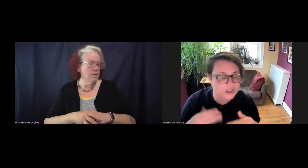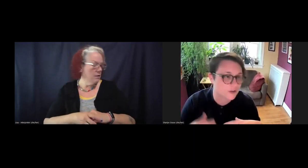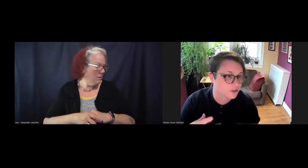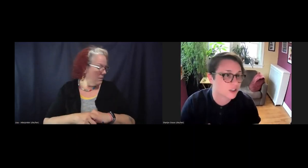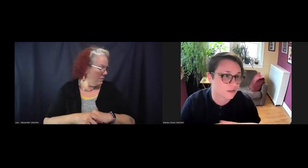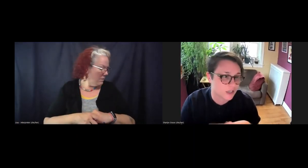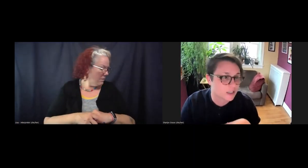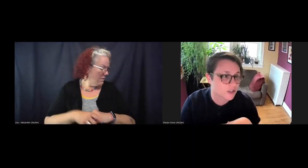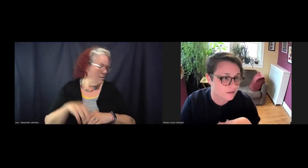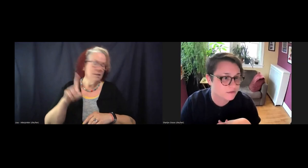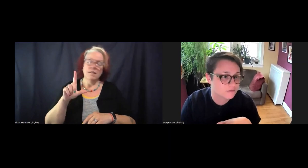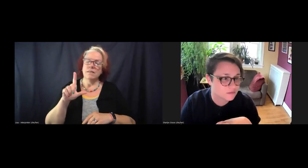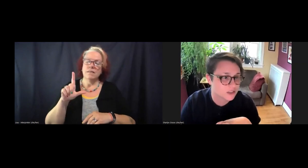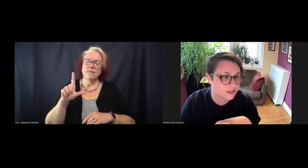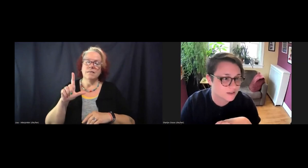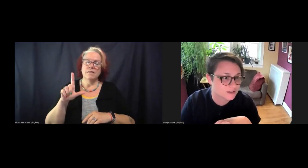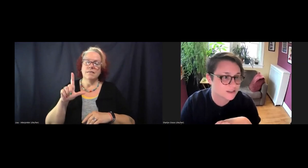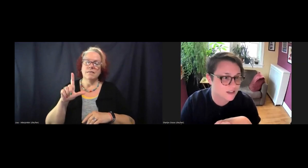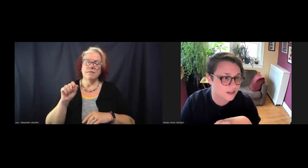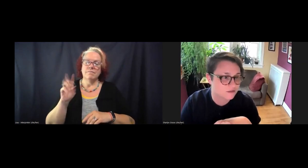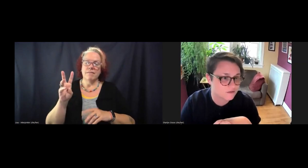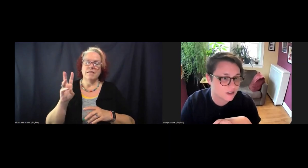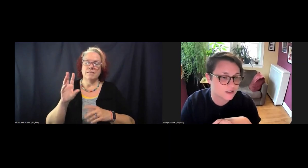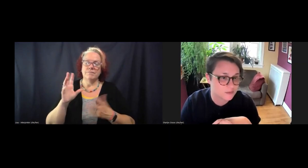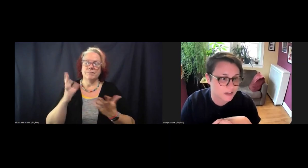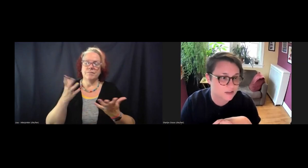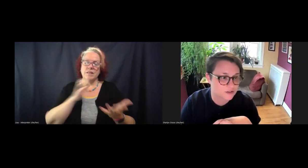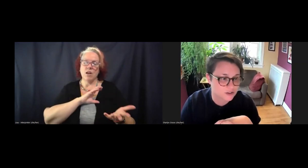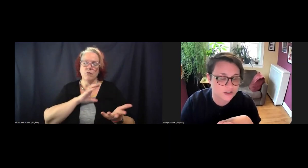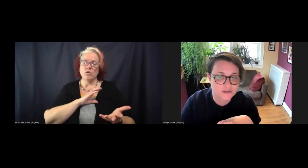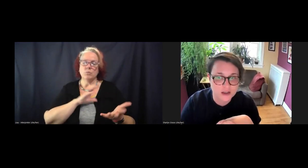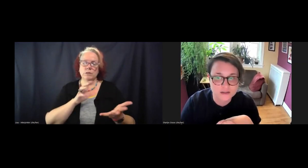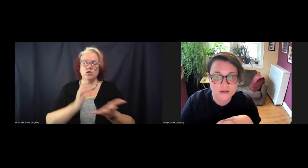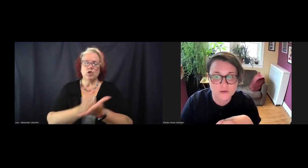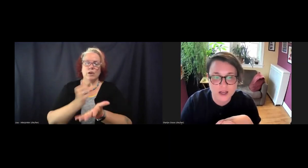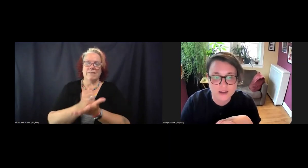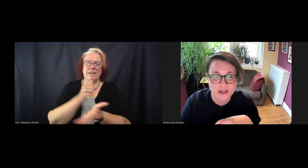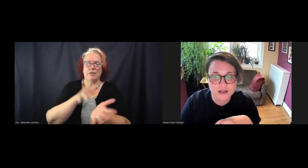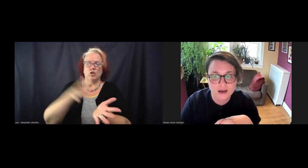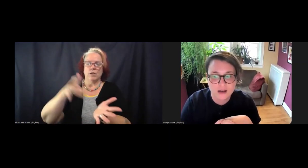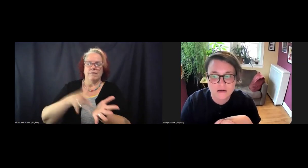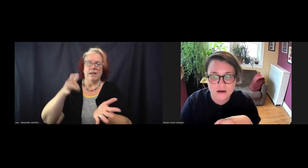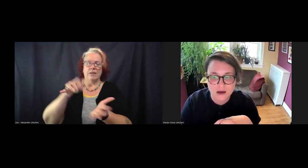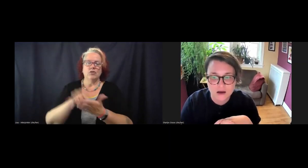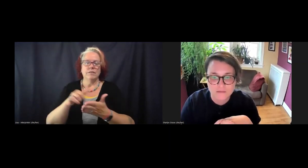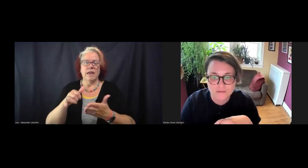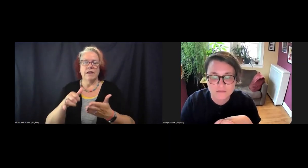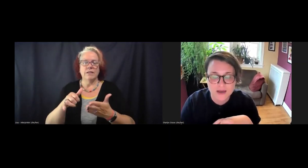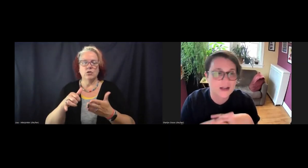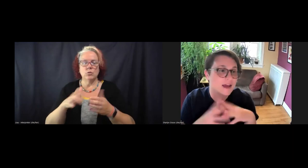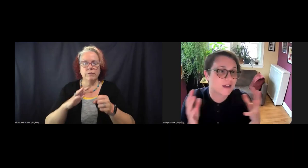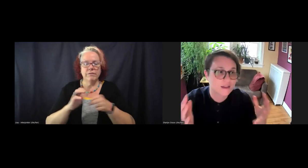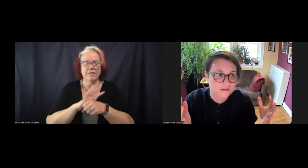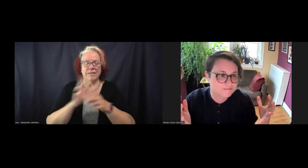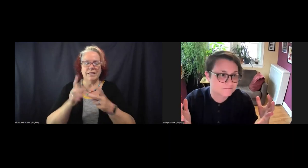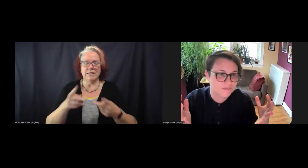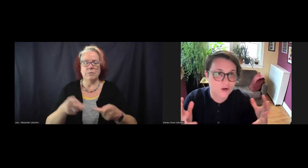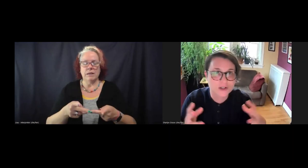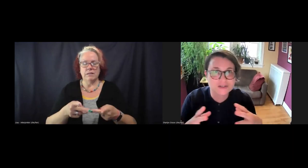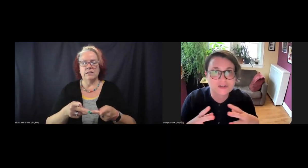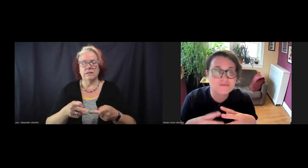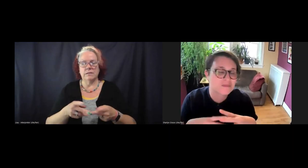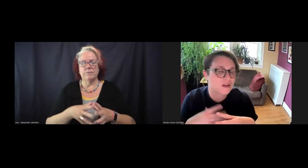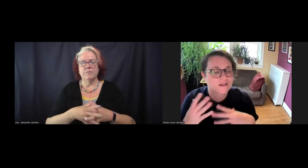law enforcement and others took advantage of to, to then fill in spaces or shift things in a way that, um, and, and I think